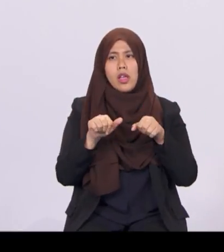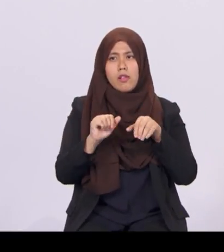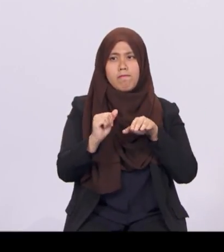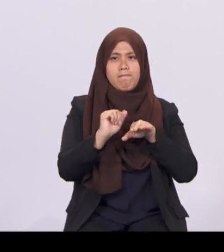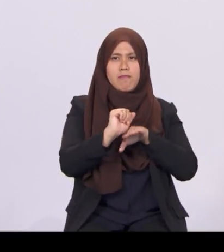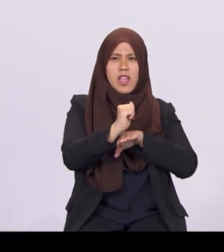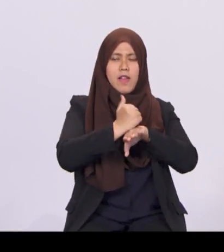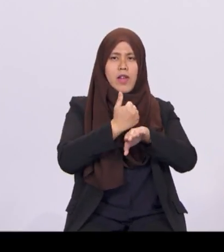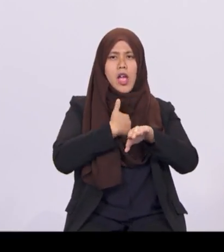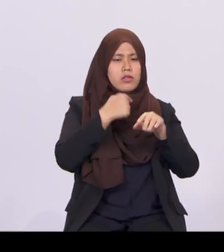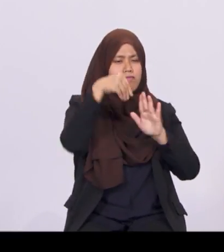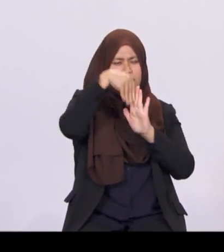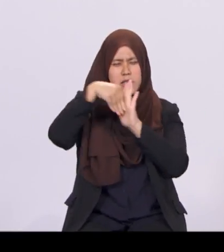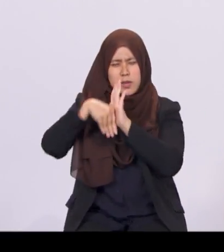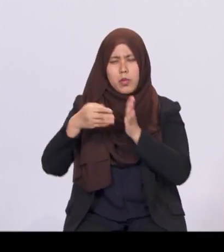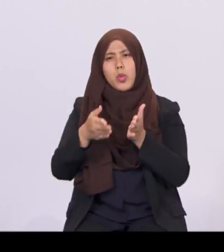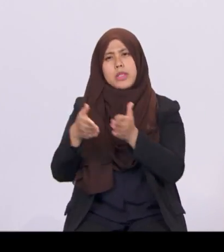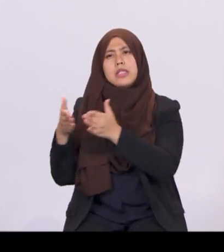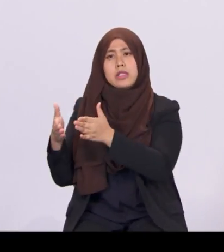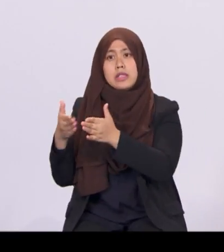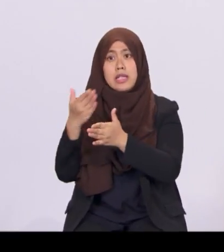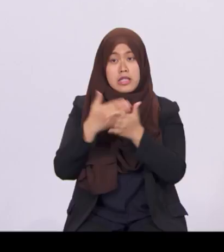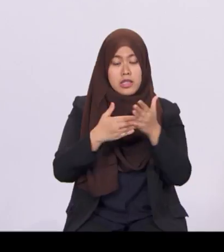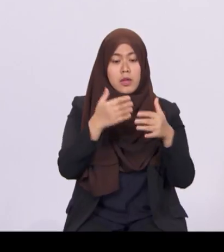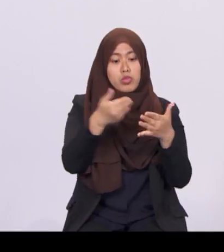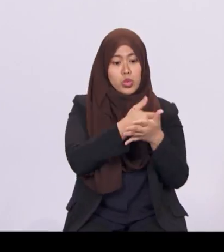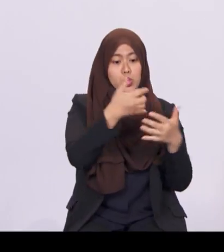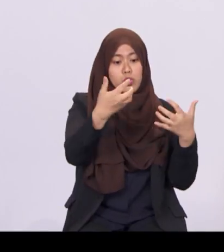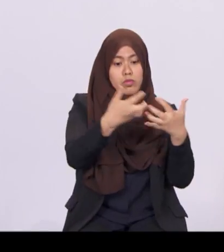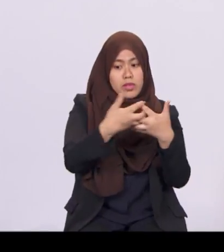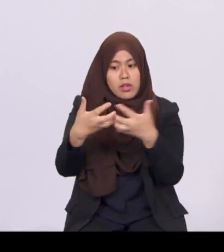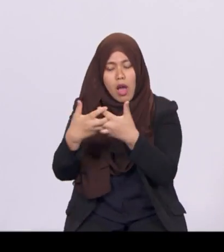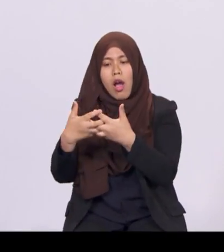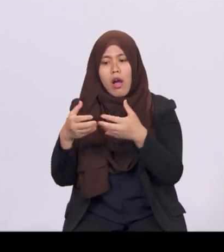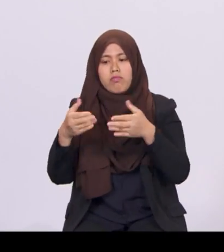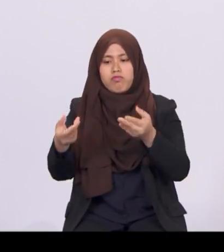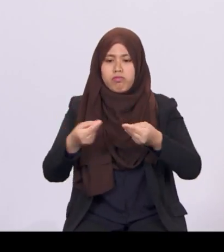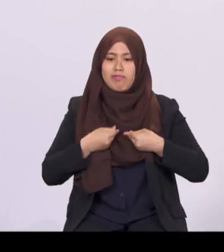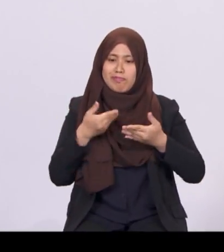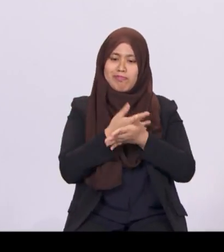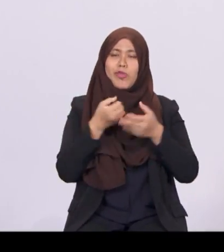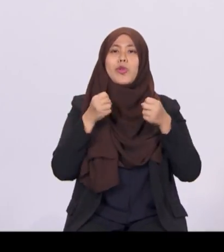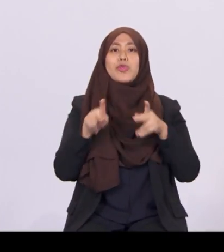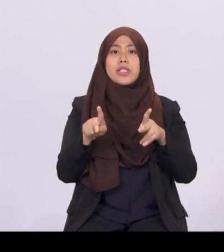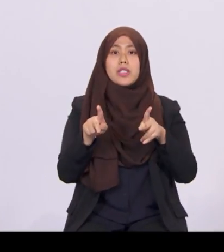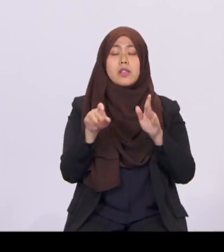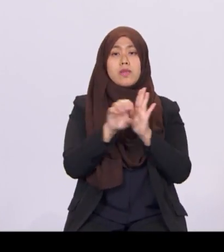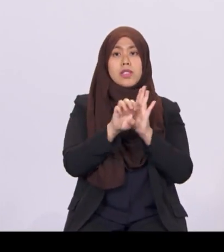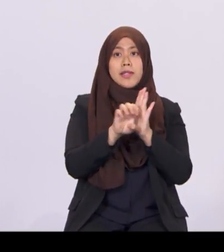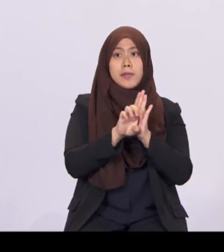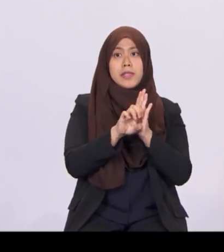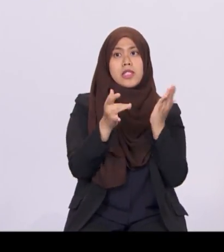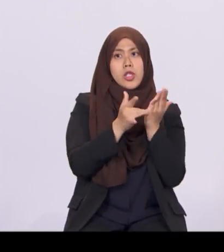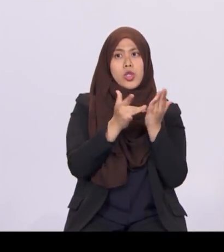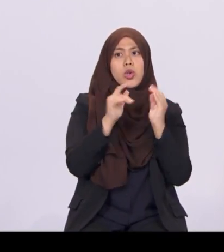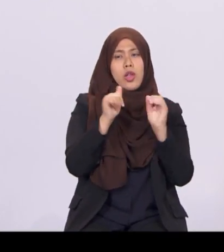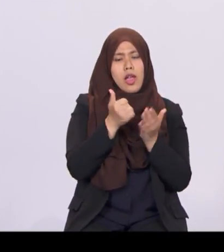Some of these interactions will bring new opportunities. For instance, technology will help our older workers to stay productive